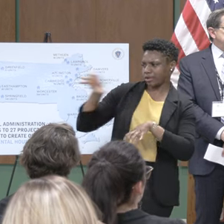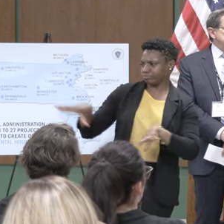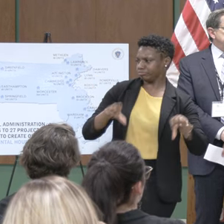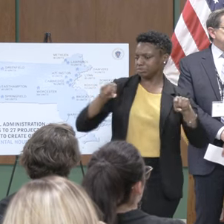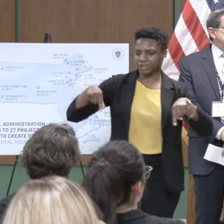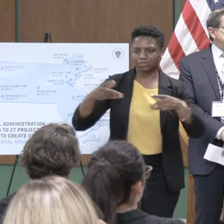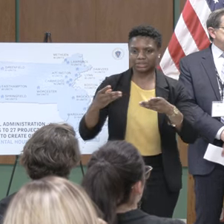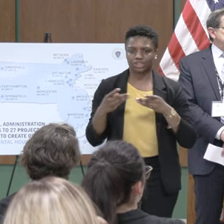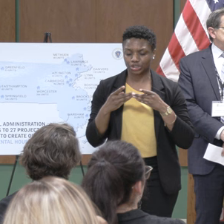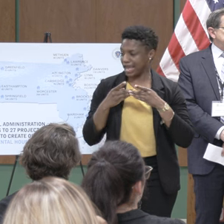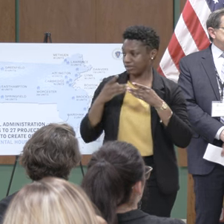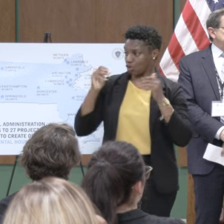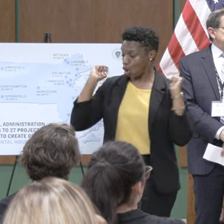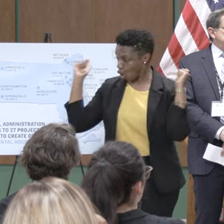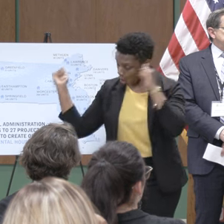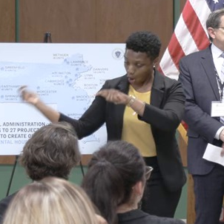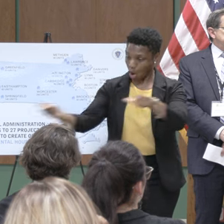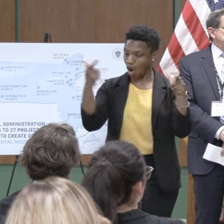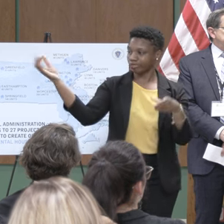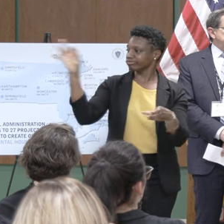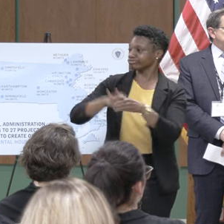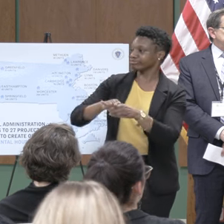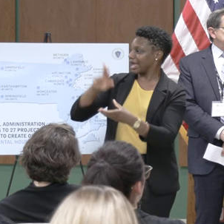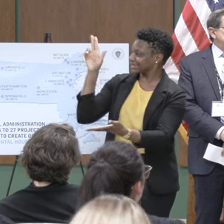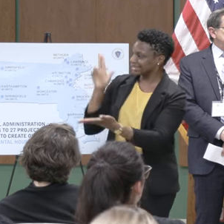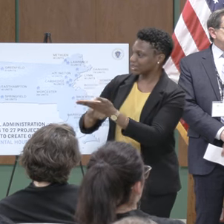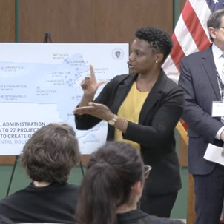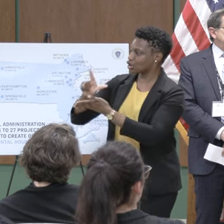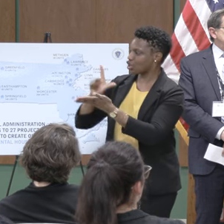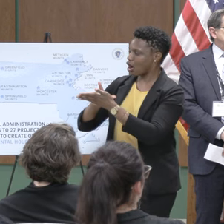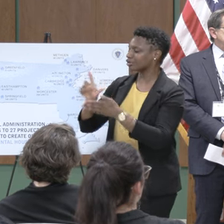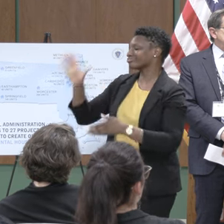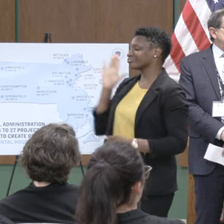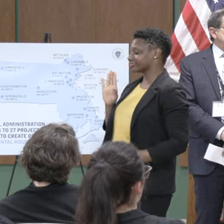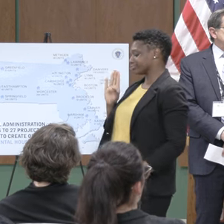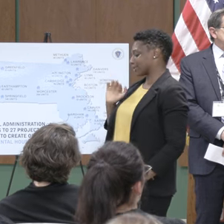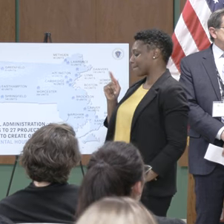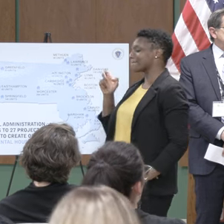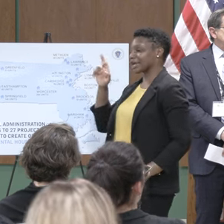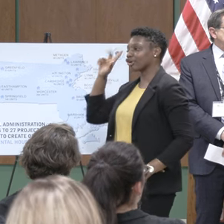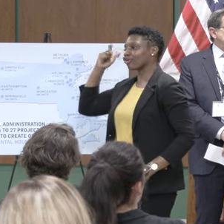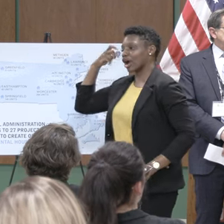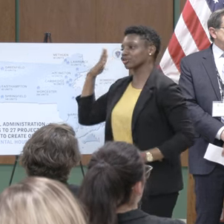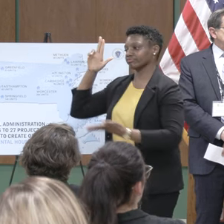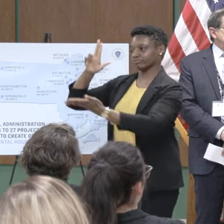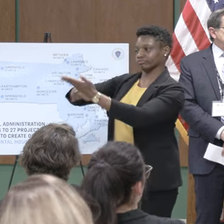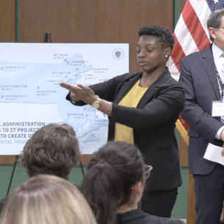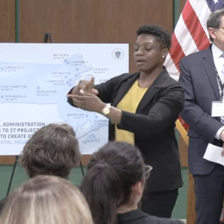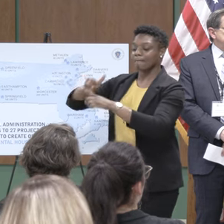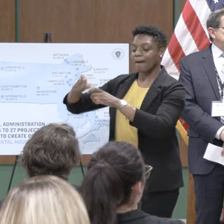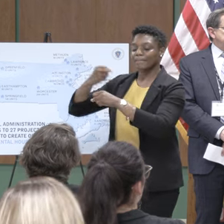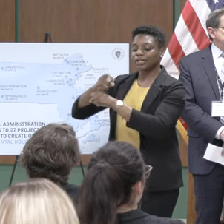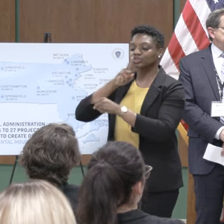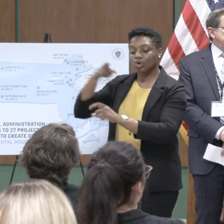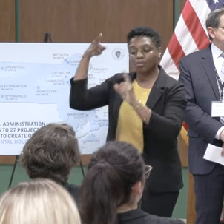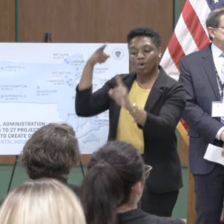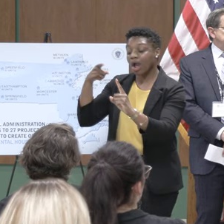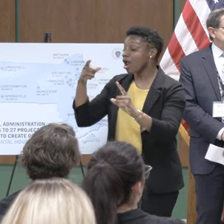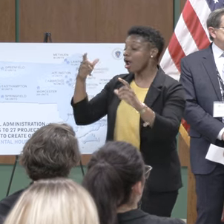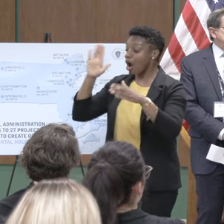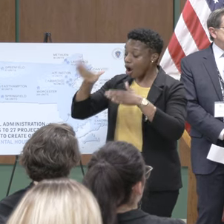uh unanimously and signed under law by then governor baker it's about making sure that every community